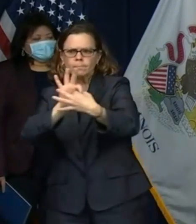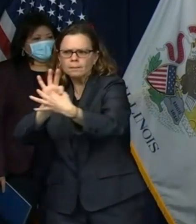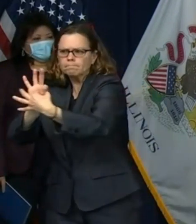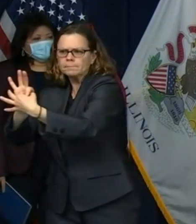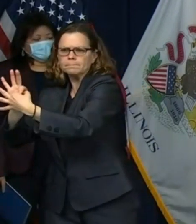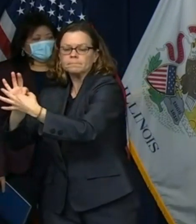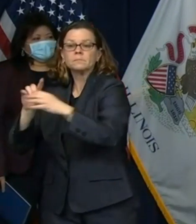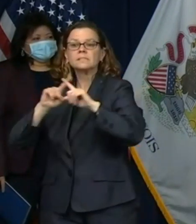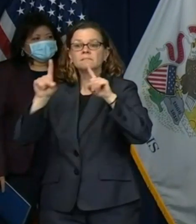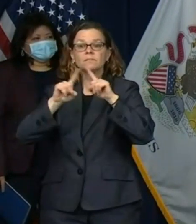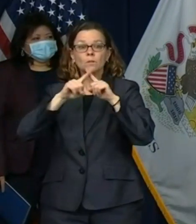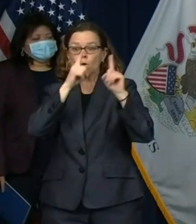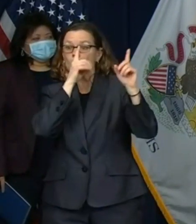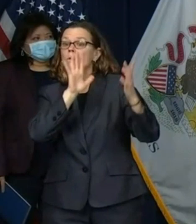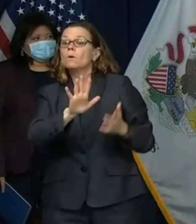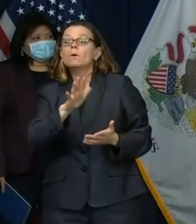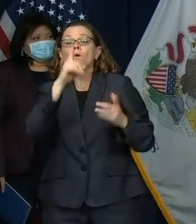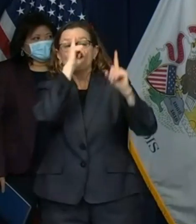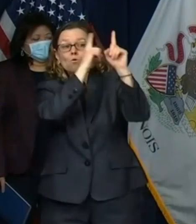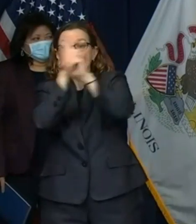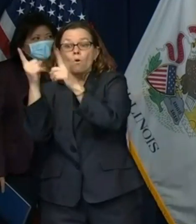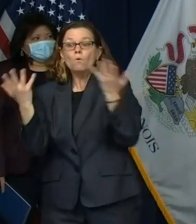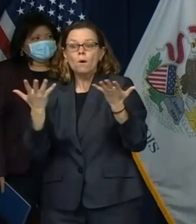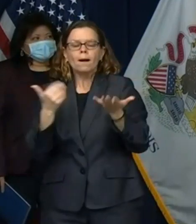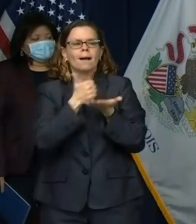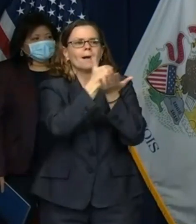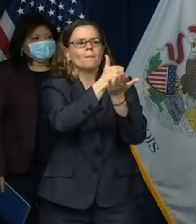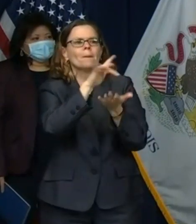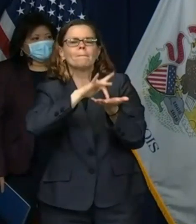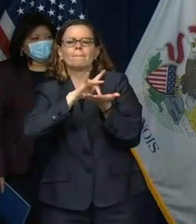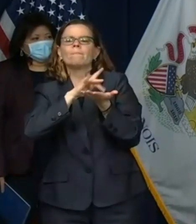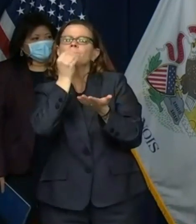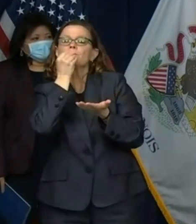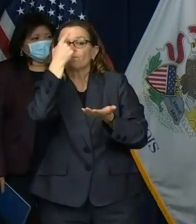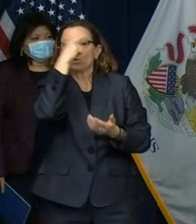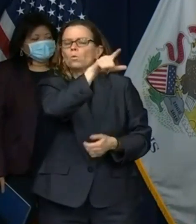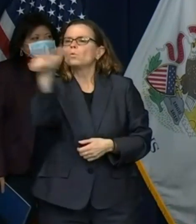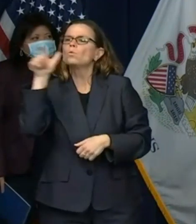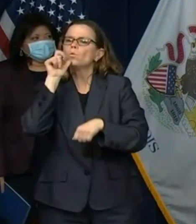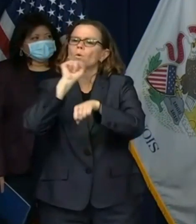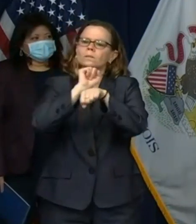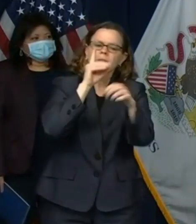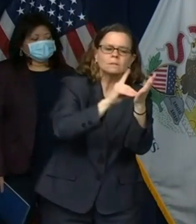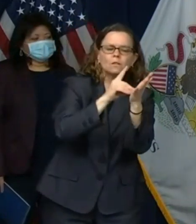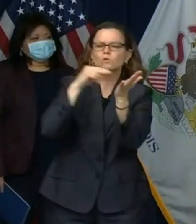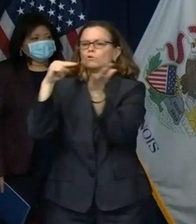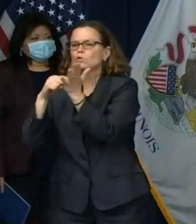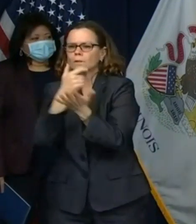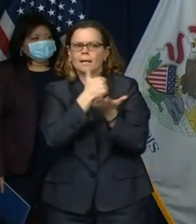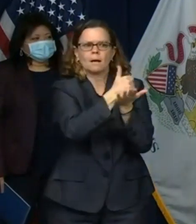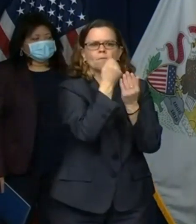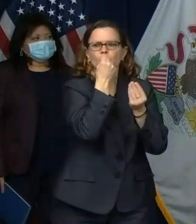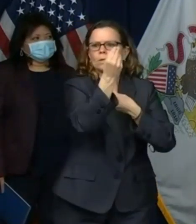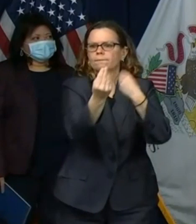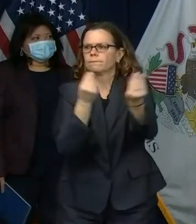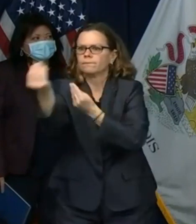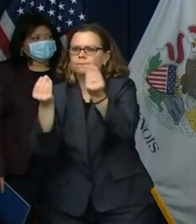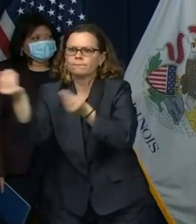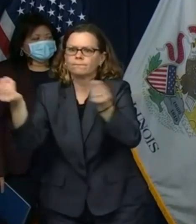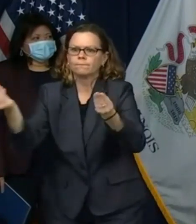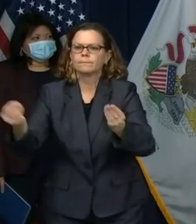professionals while also supporting restaurant workers with donations to date